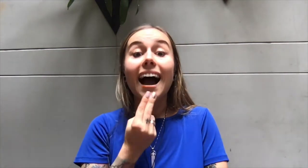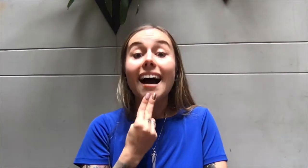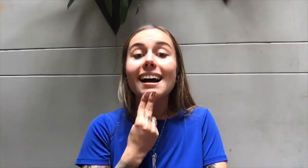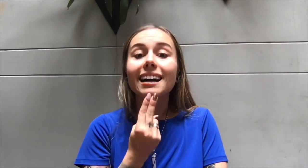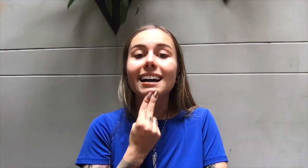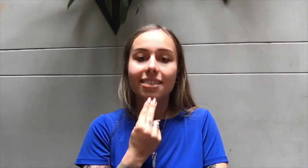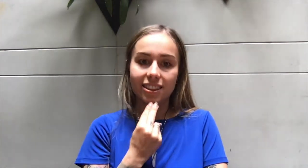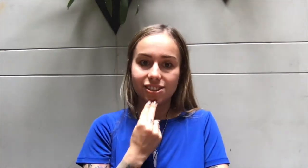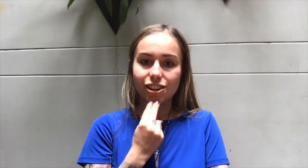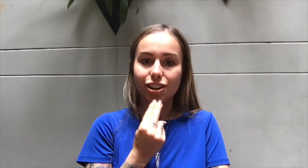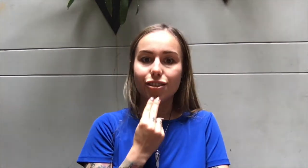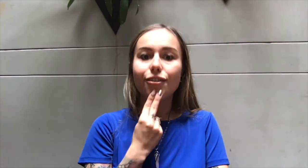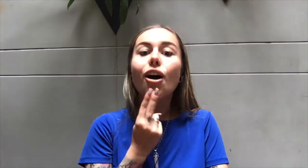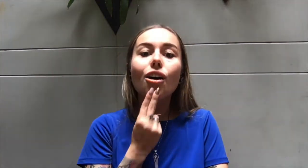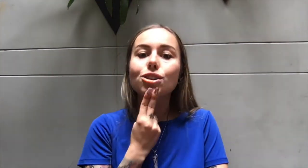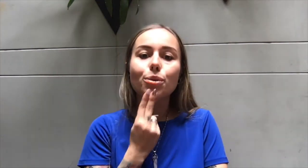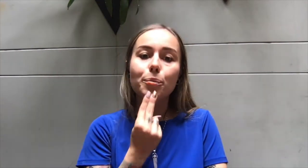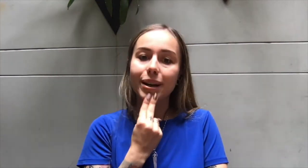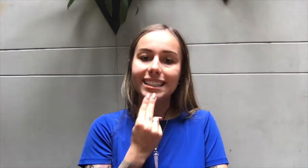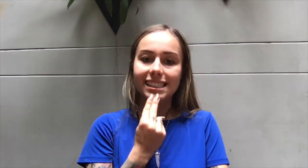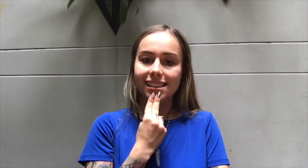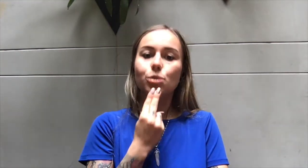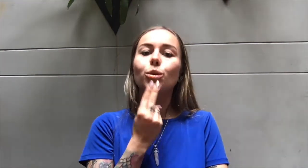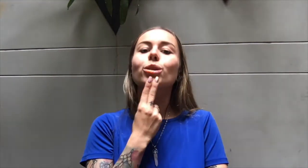I deserve all the abundance in the world.